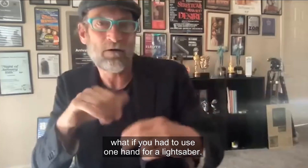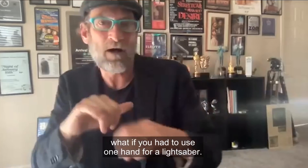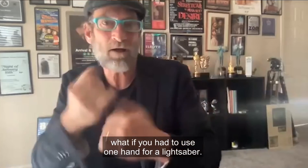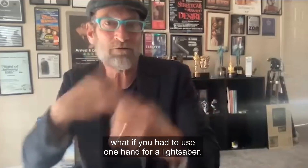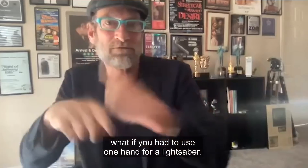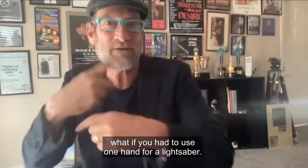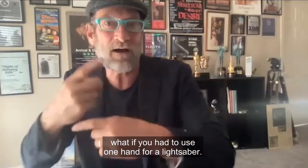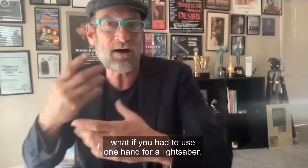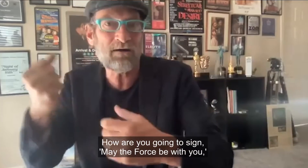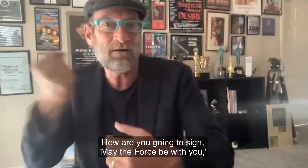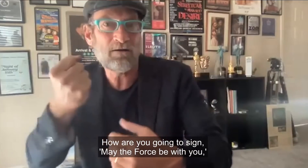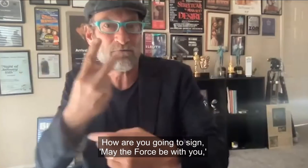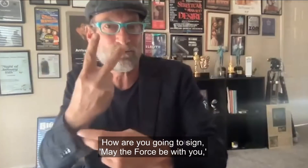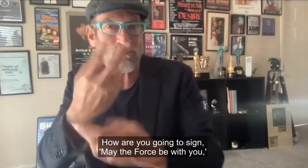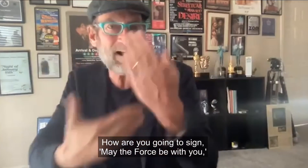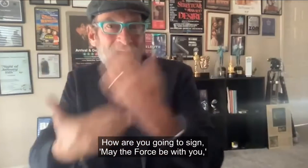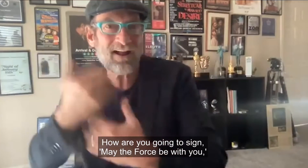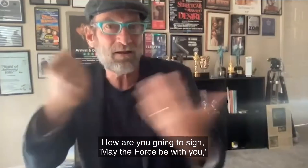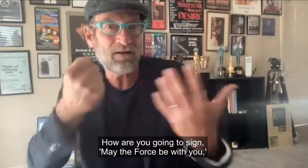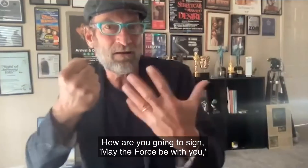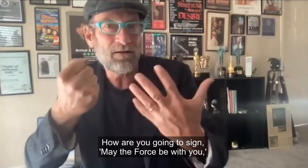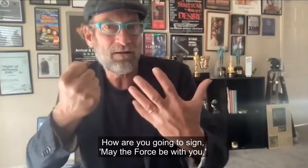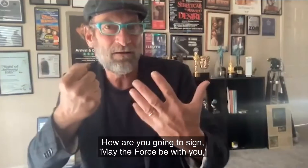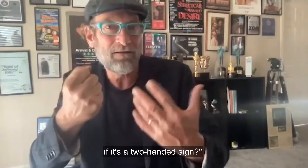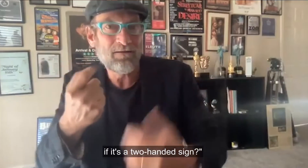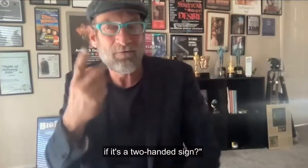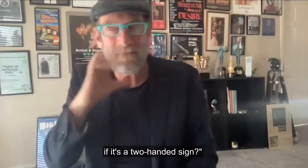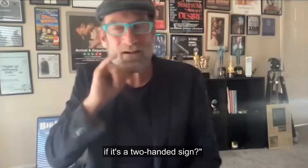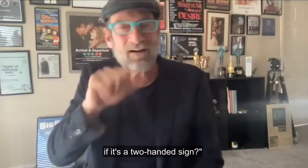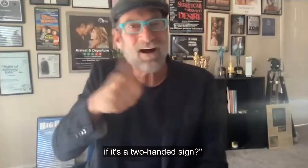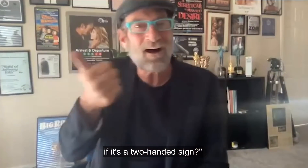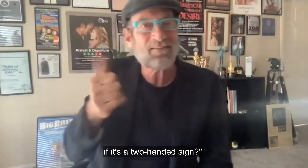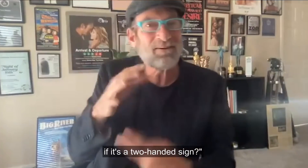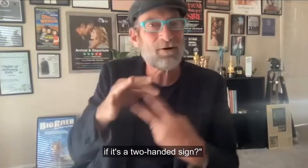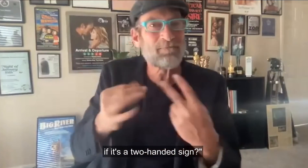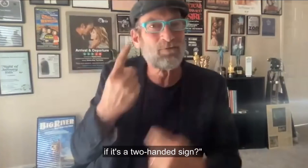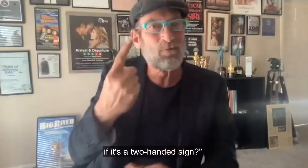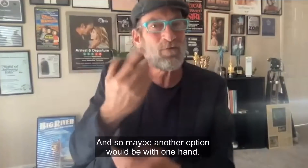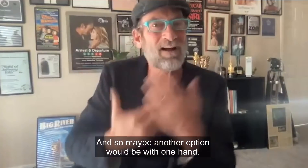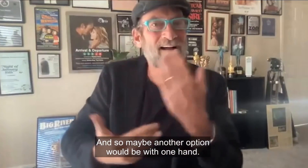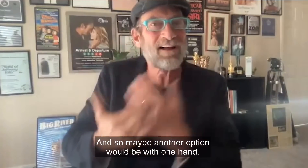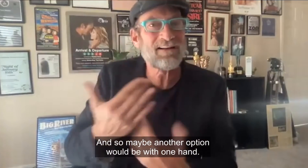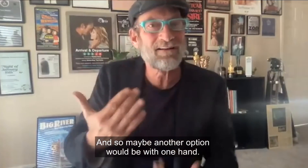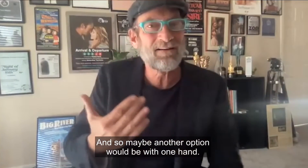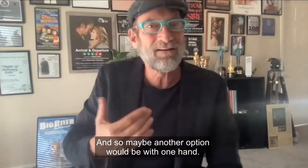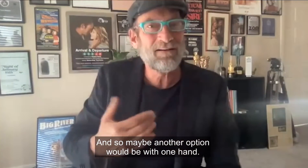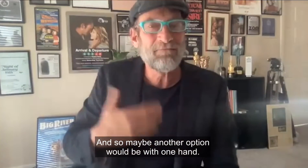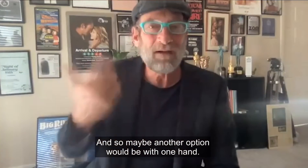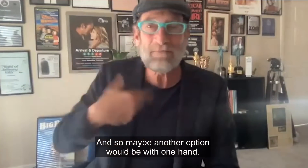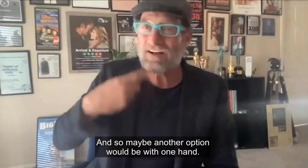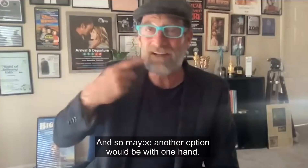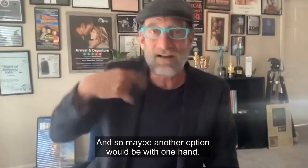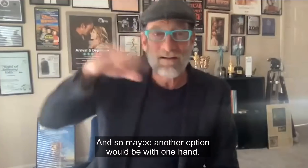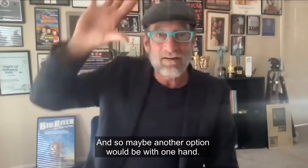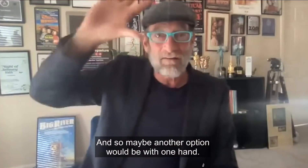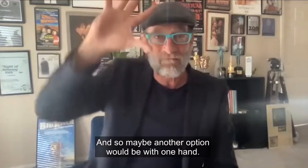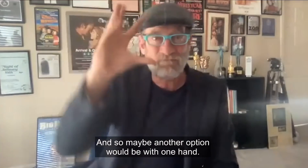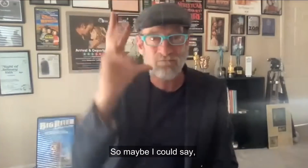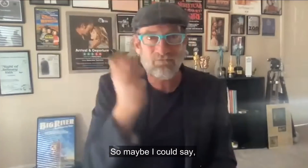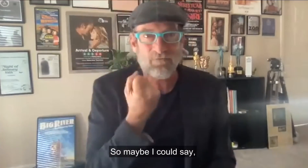lightsaber? How are you going to sign, may the force be with you, if it's a two-handed sign? And so maybe another option would be with one hand. So maybe I